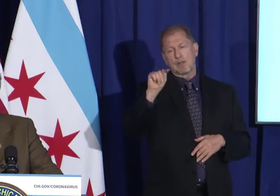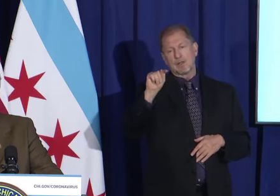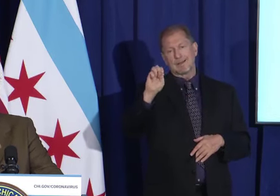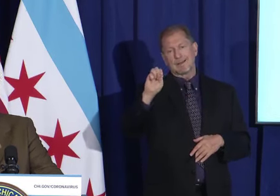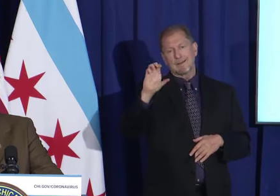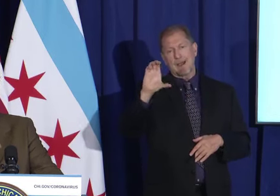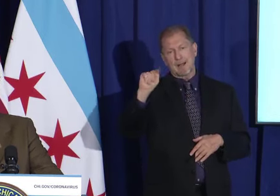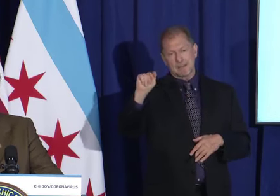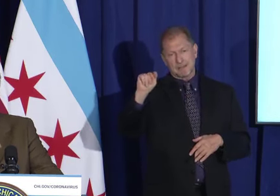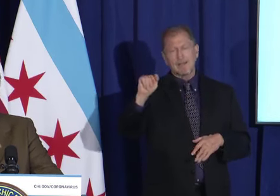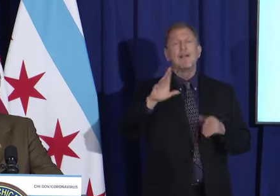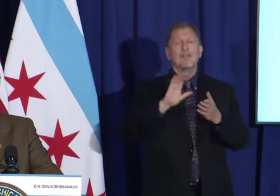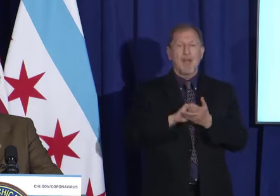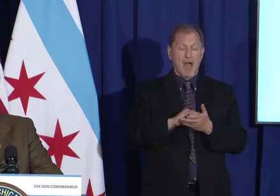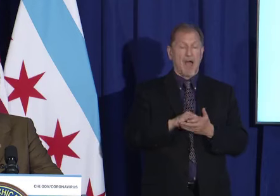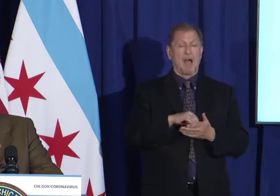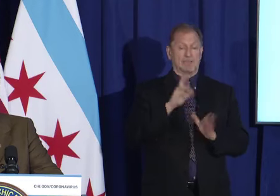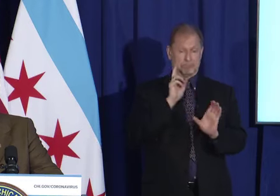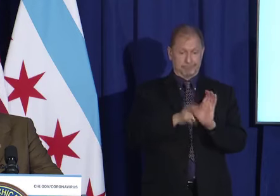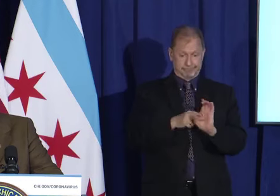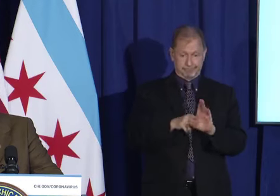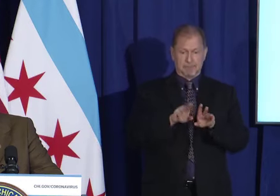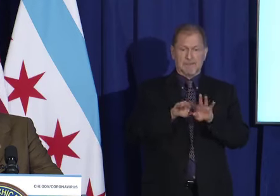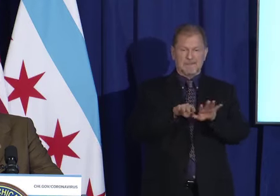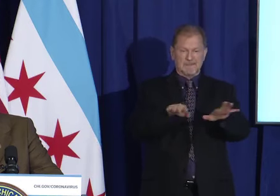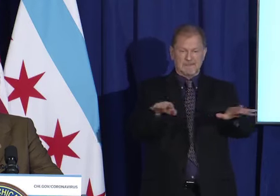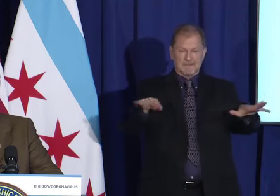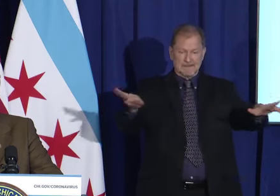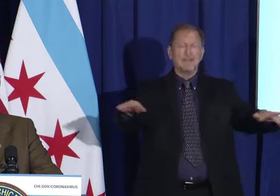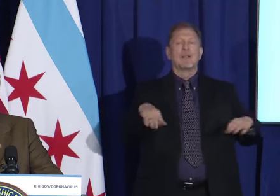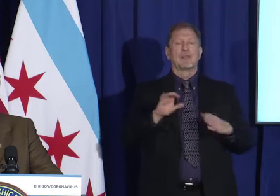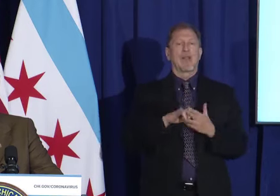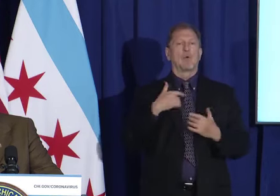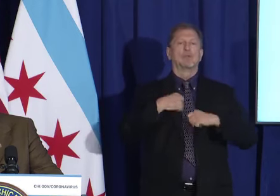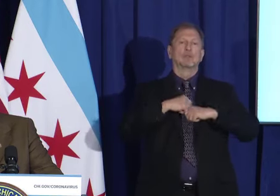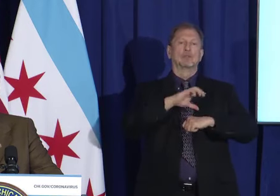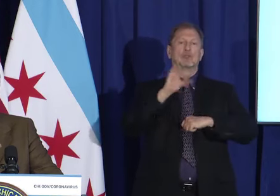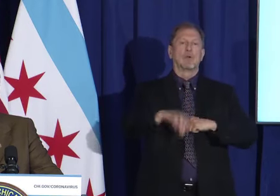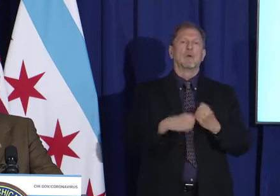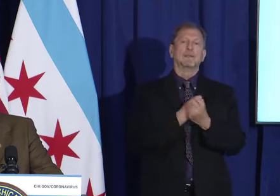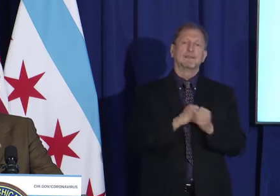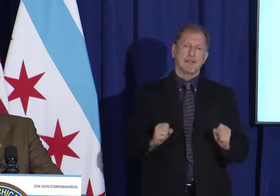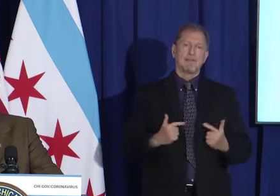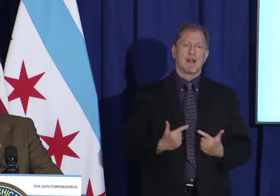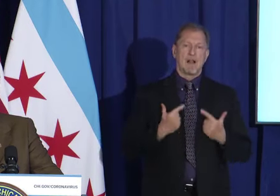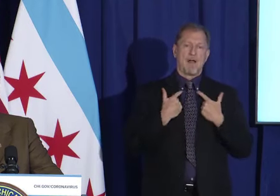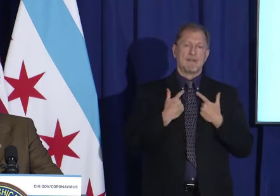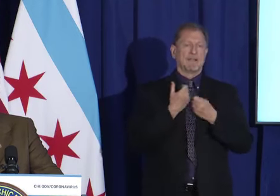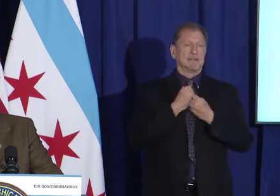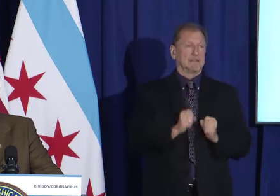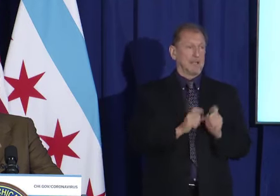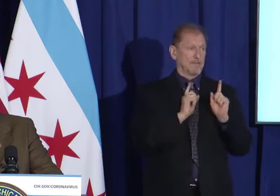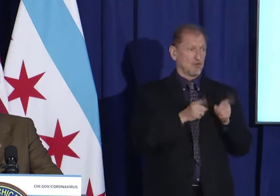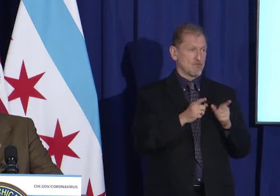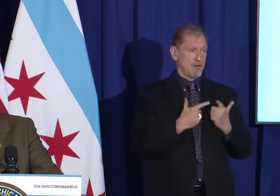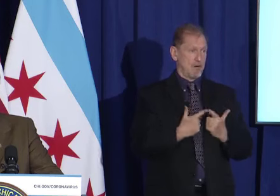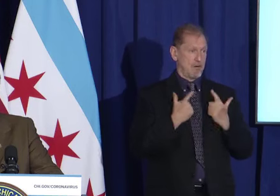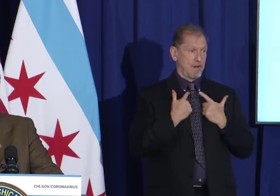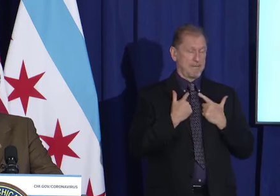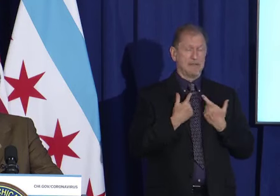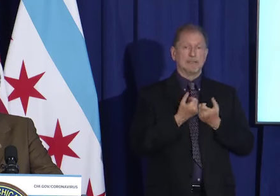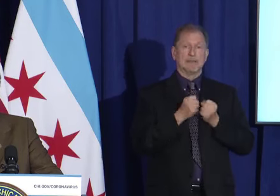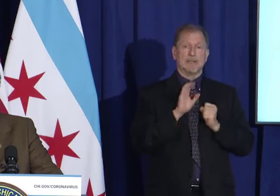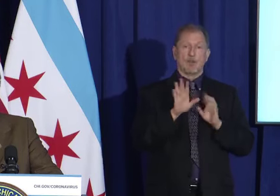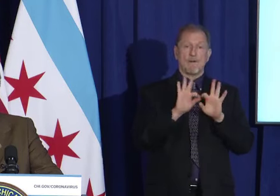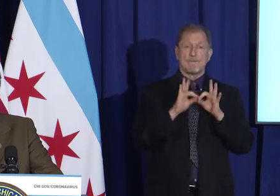That is how we protect Chicago, and that is how we will save lives. Yours, your family member, your